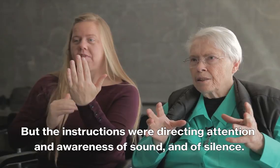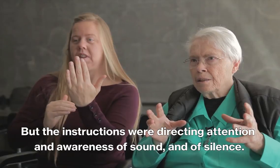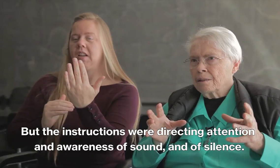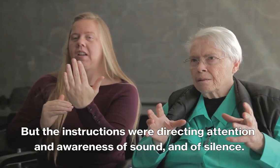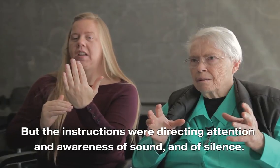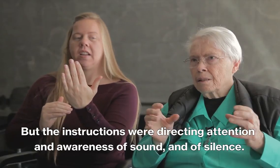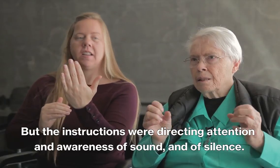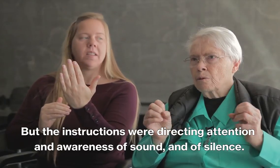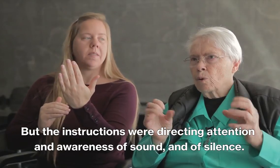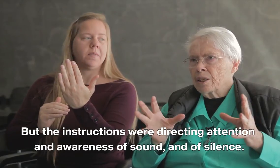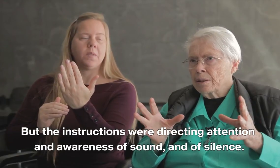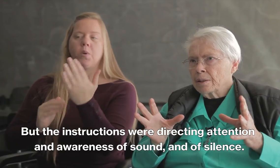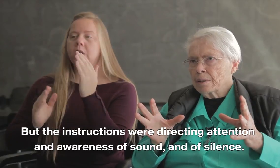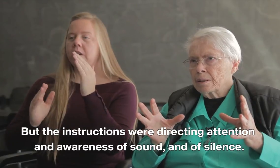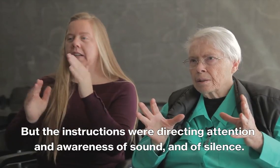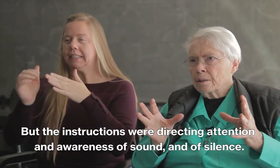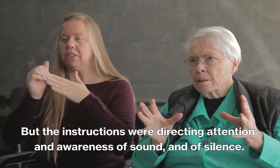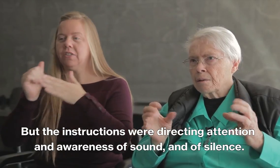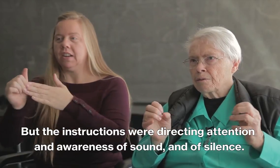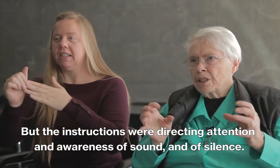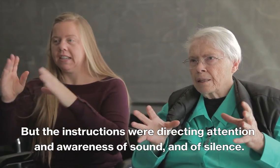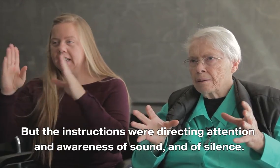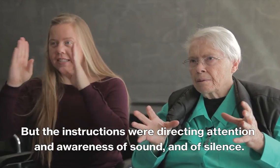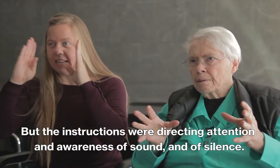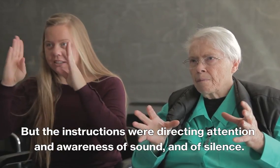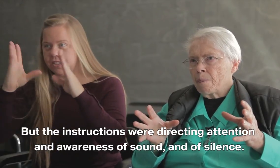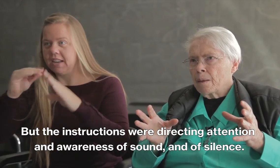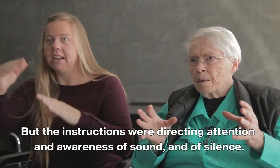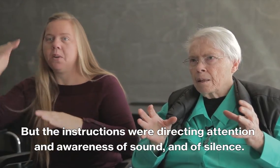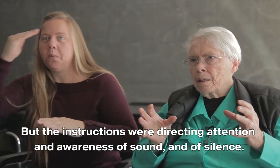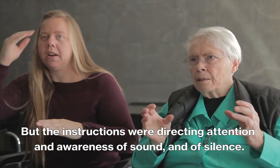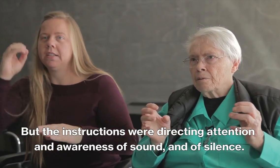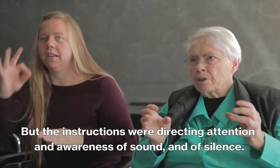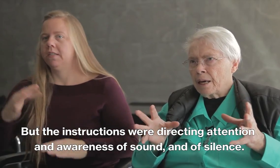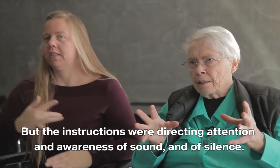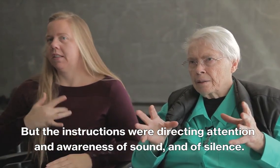and awareness of sound and of silence.